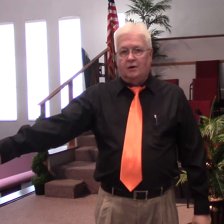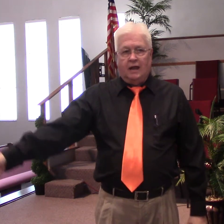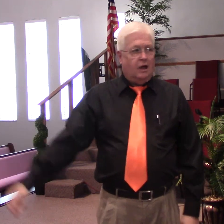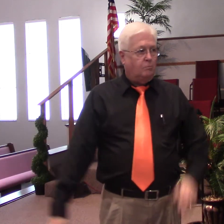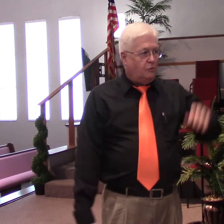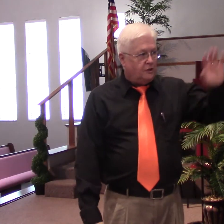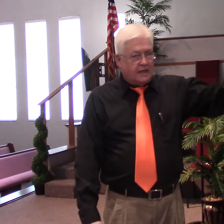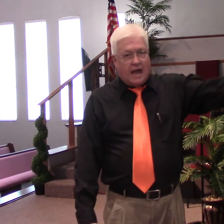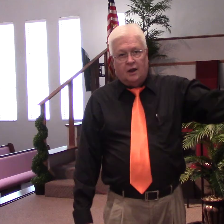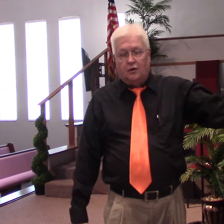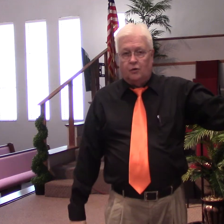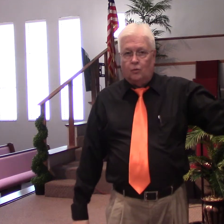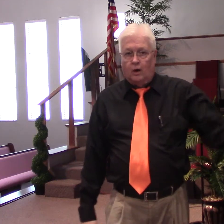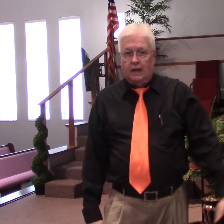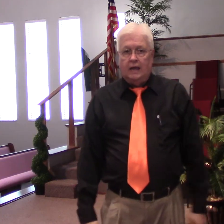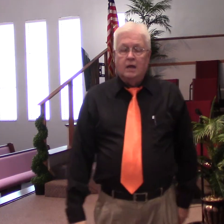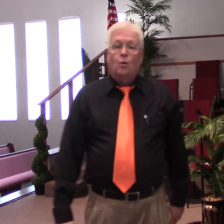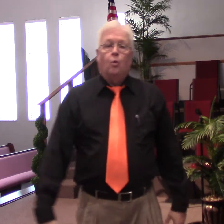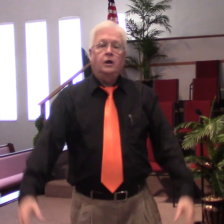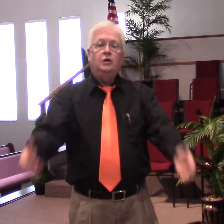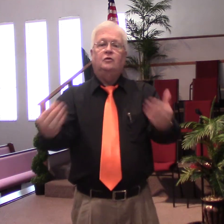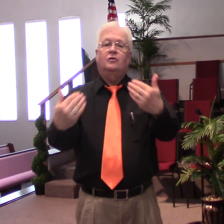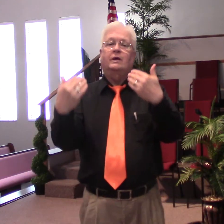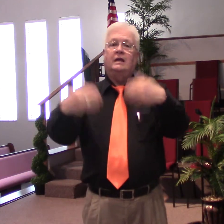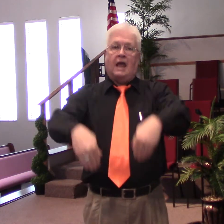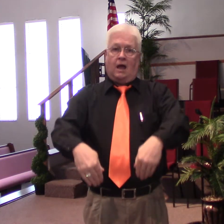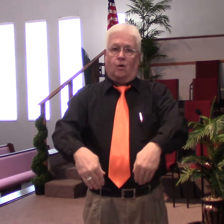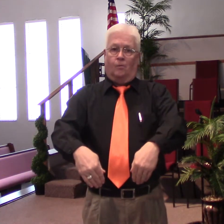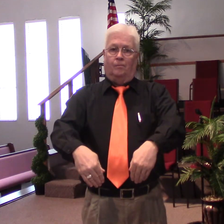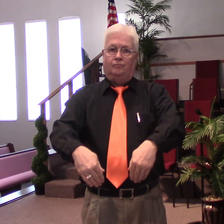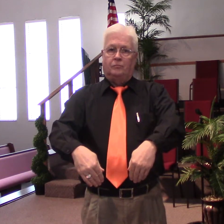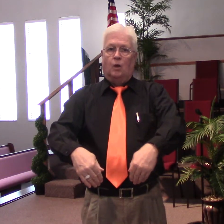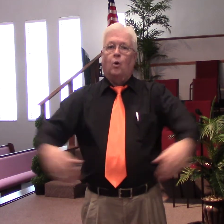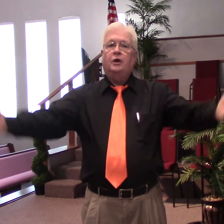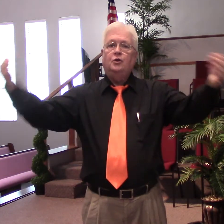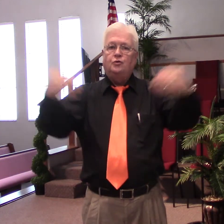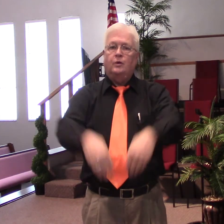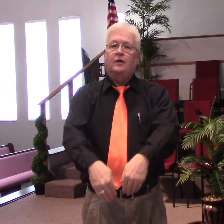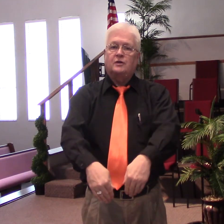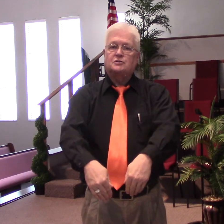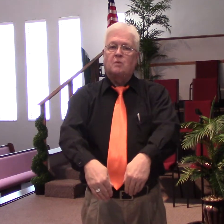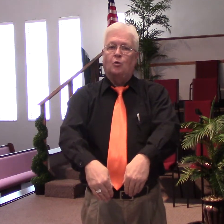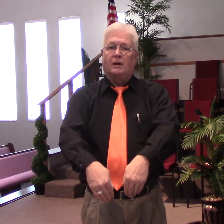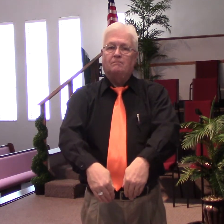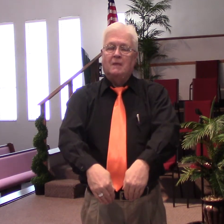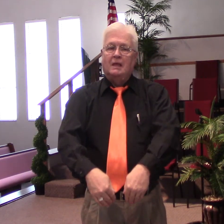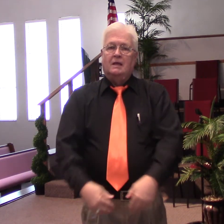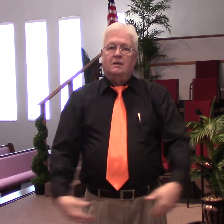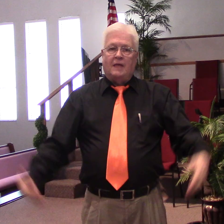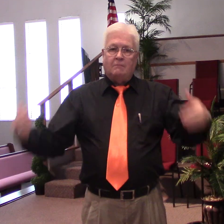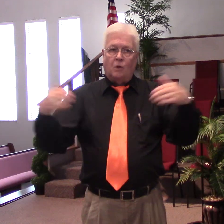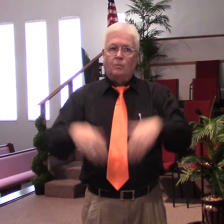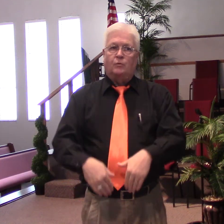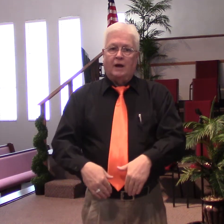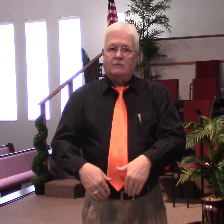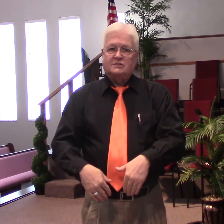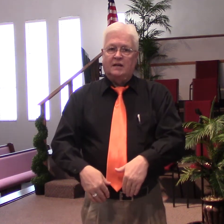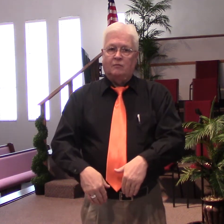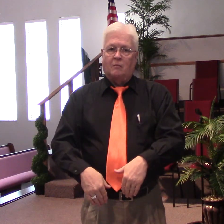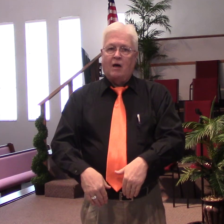down, put the calendar away. What are you doing now? What are you doing at this moment? That moment when I was sitting with my